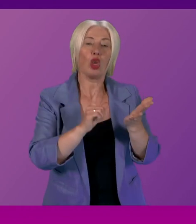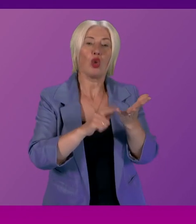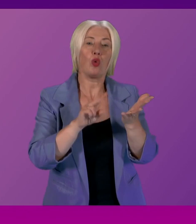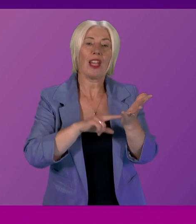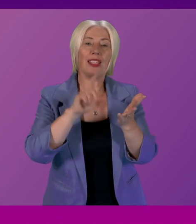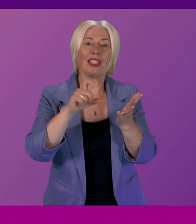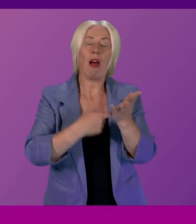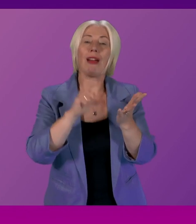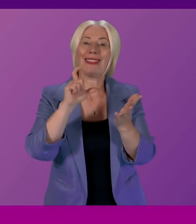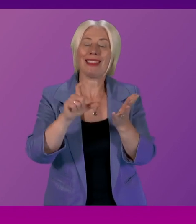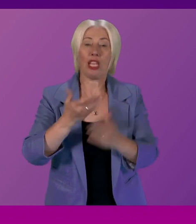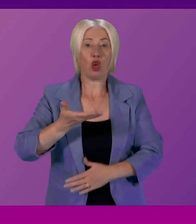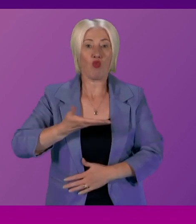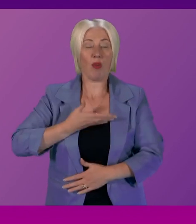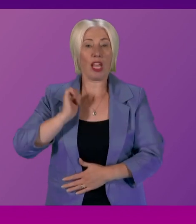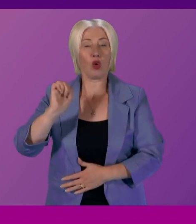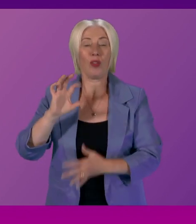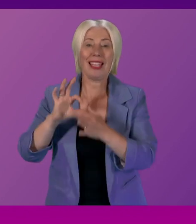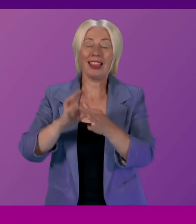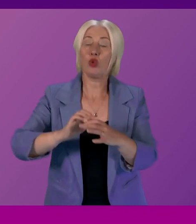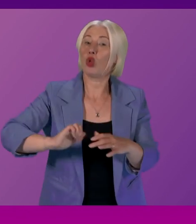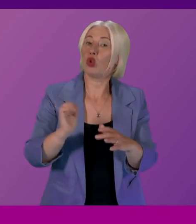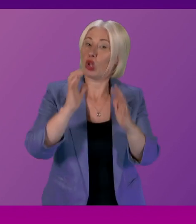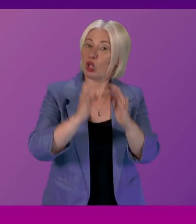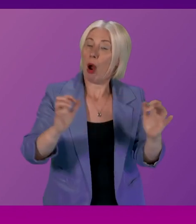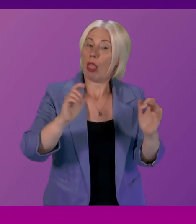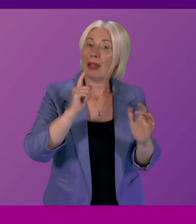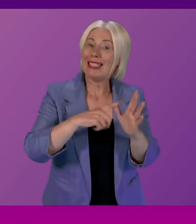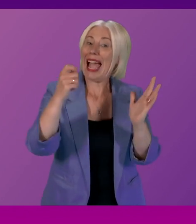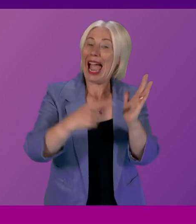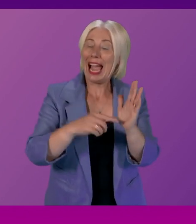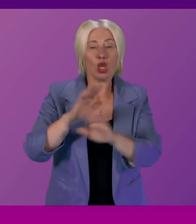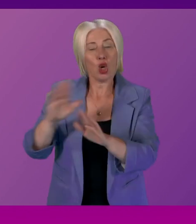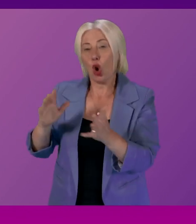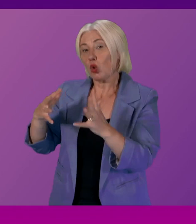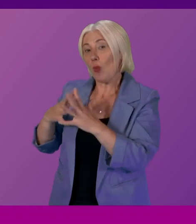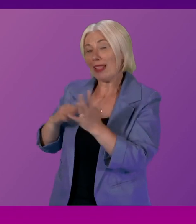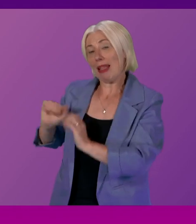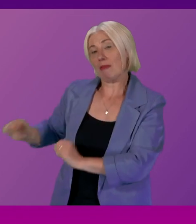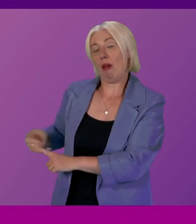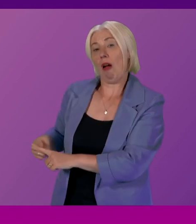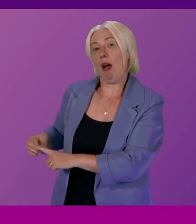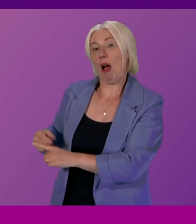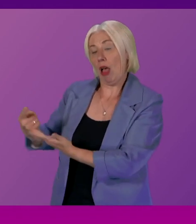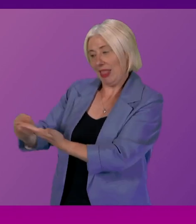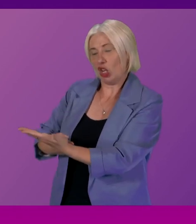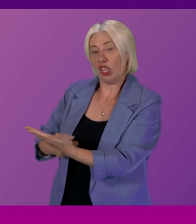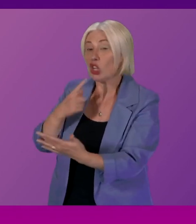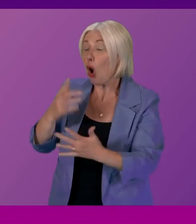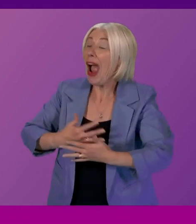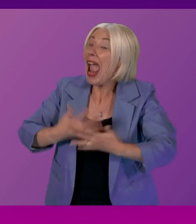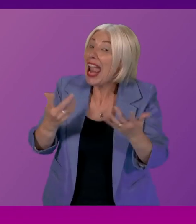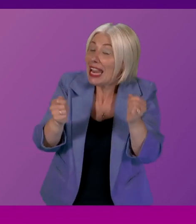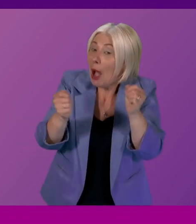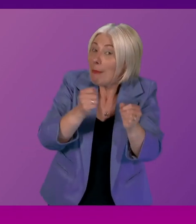rights will only apply to acts of the Scottish Parliament and not to Westminster legislation or any amendments that